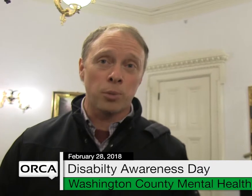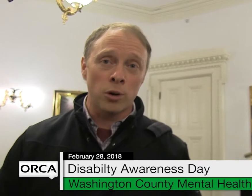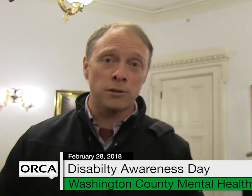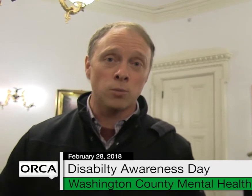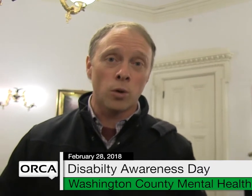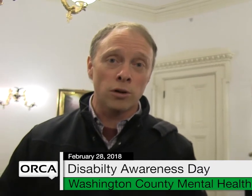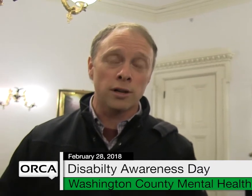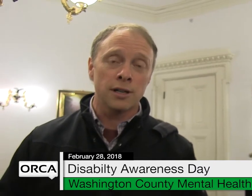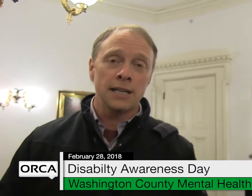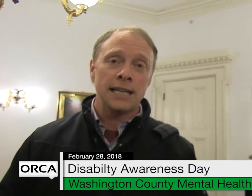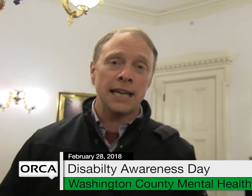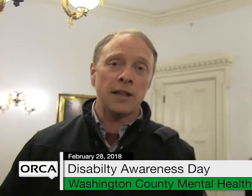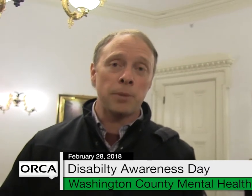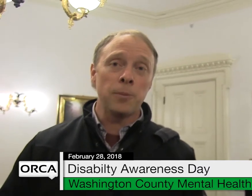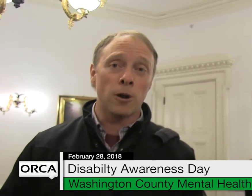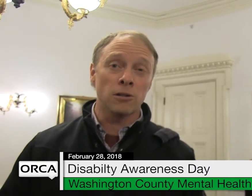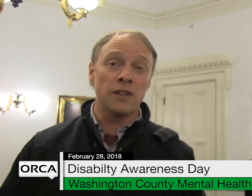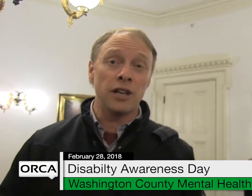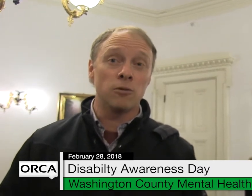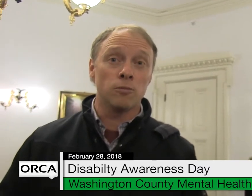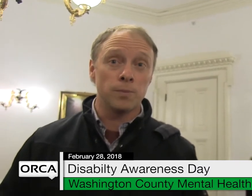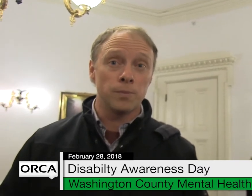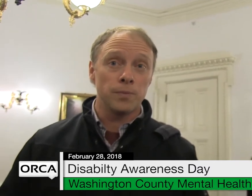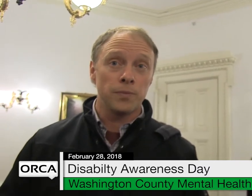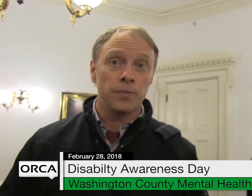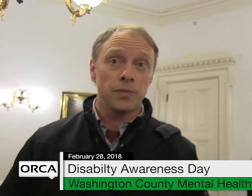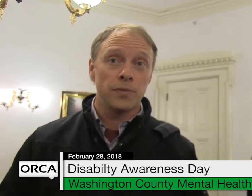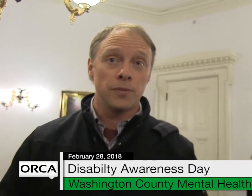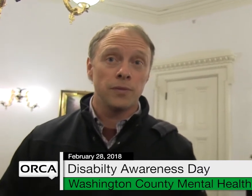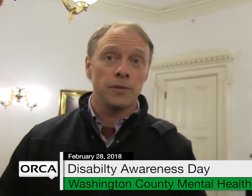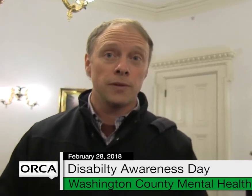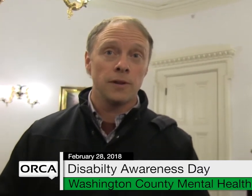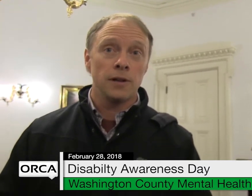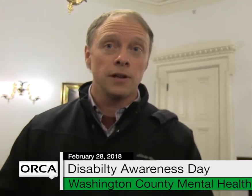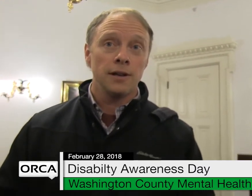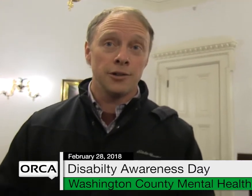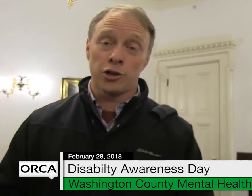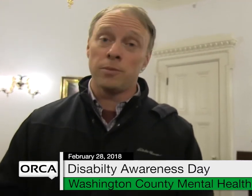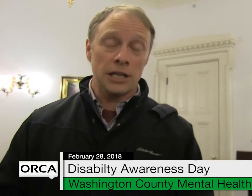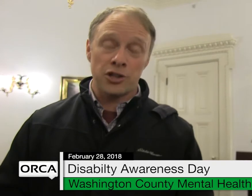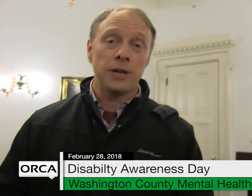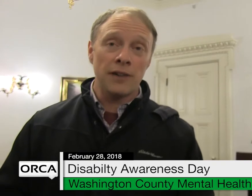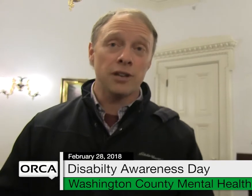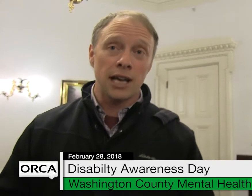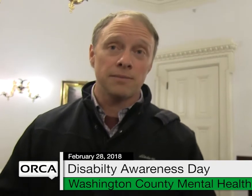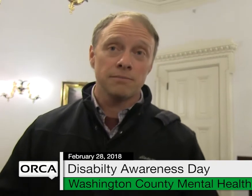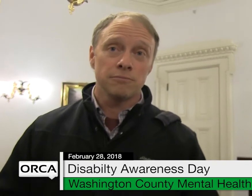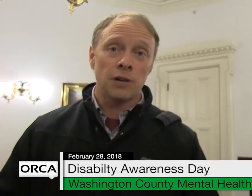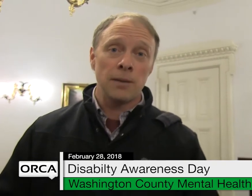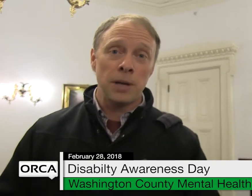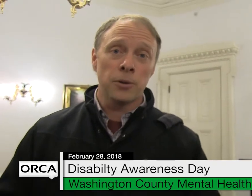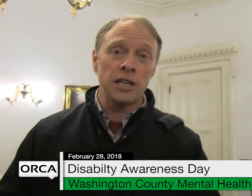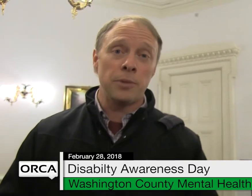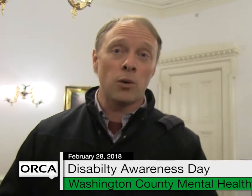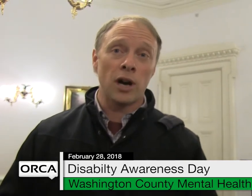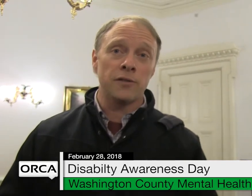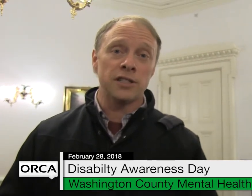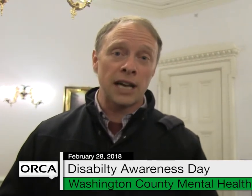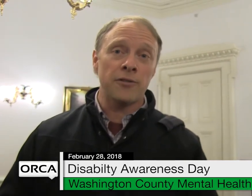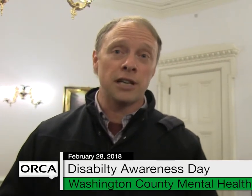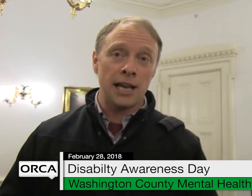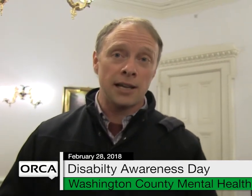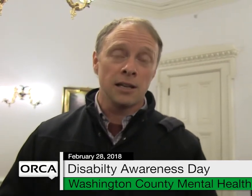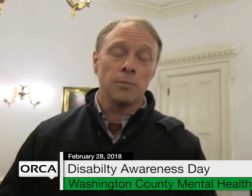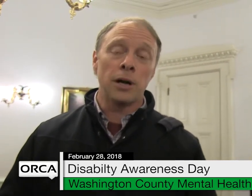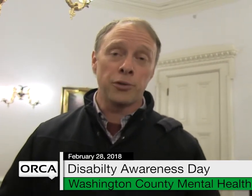that this is important work. And that people are living... it shouldn't just be one day. It shouldn't. It should be every day, right? People need to be aware